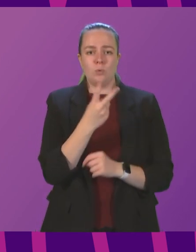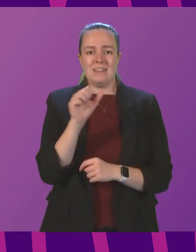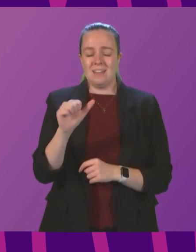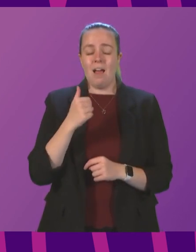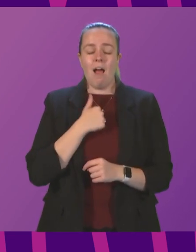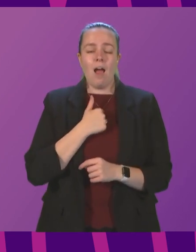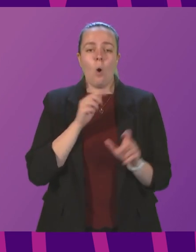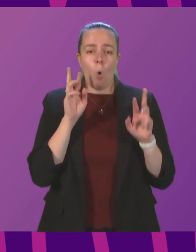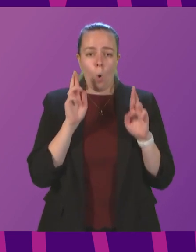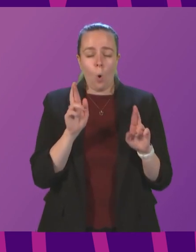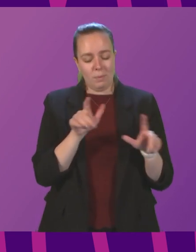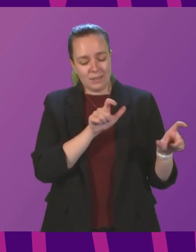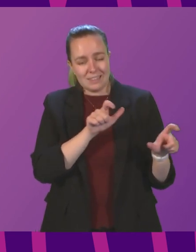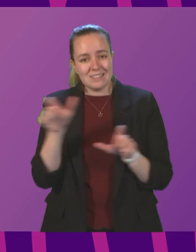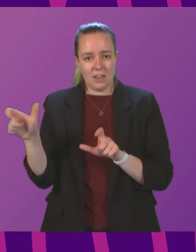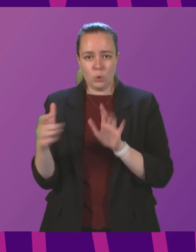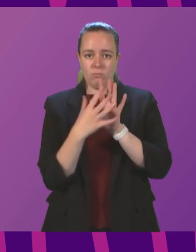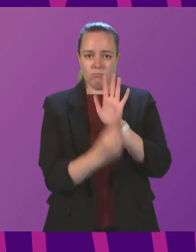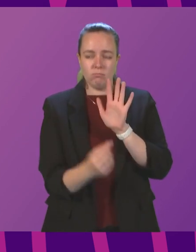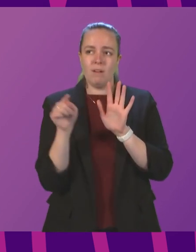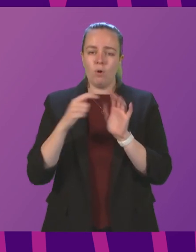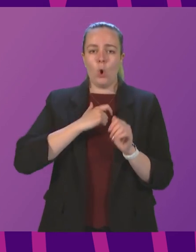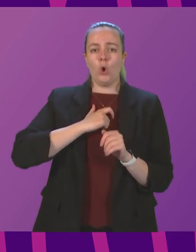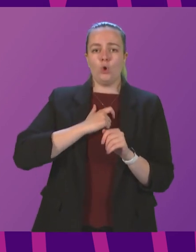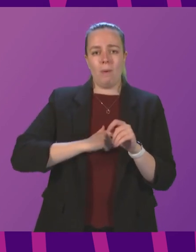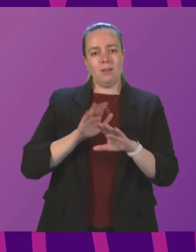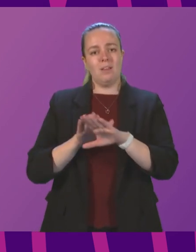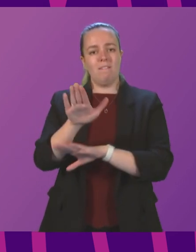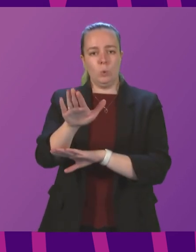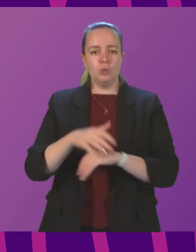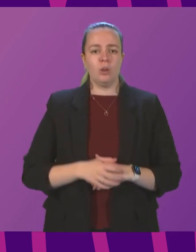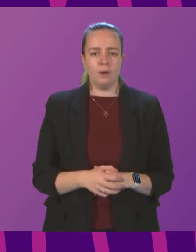that it continues to be the motto for humanity's future.